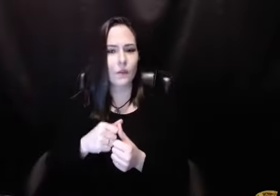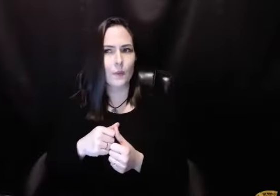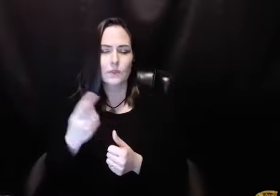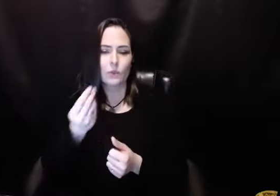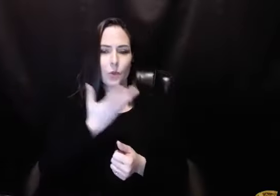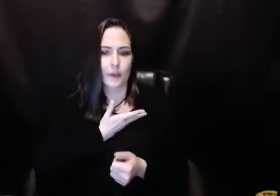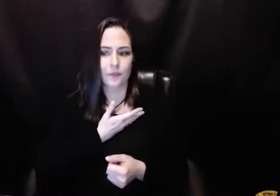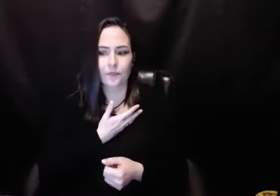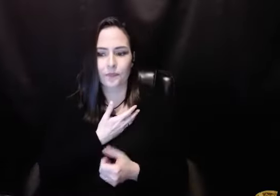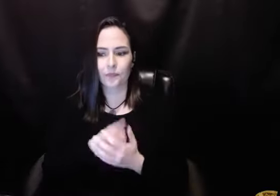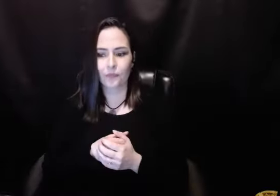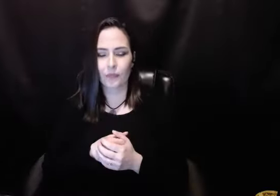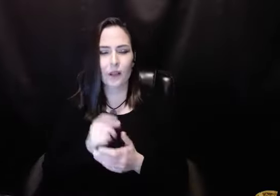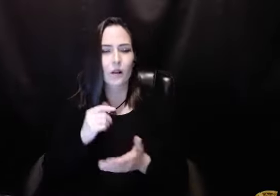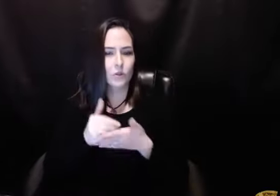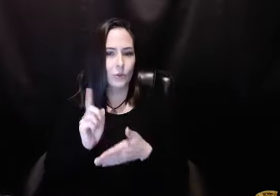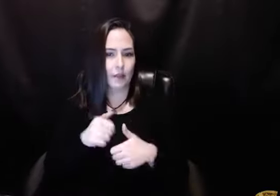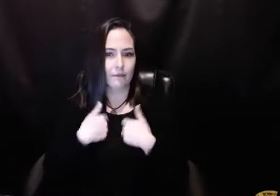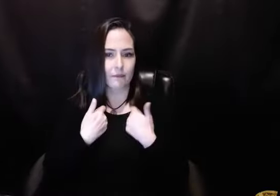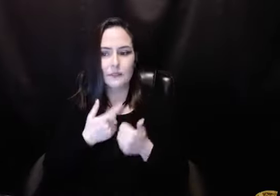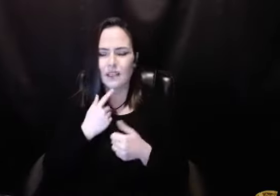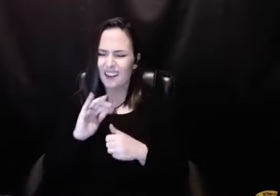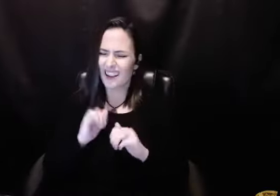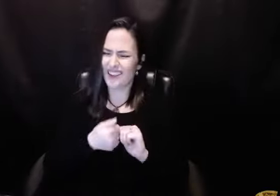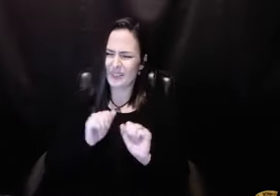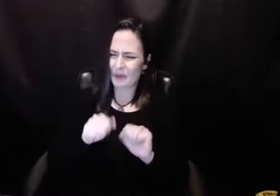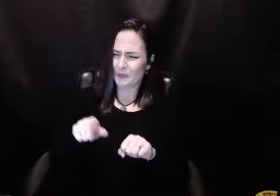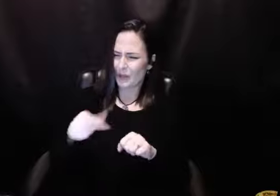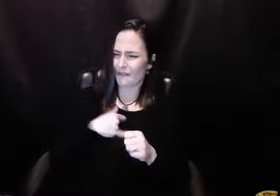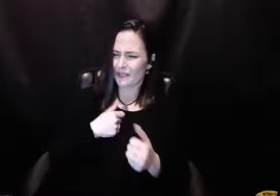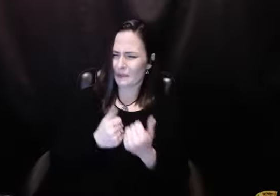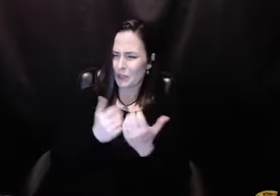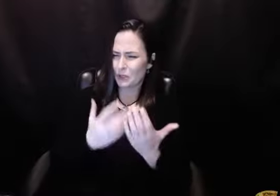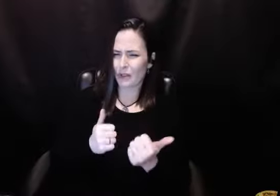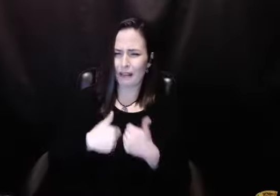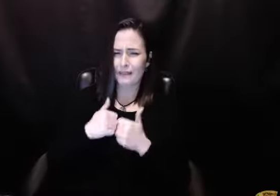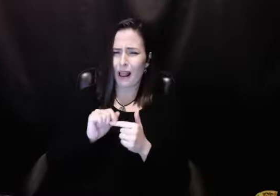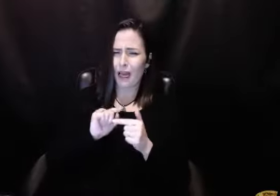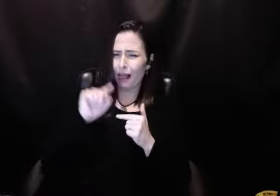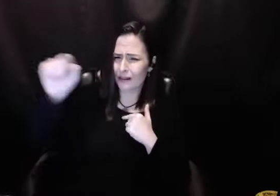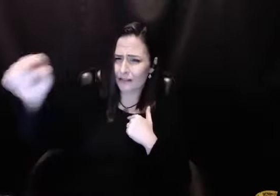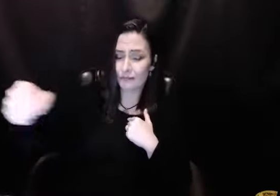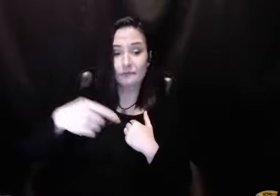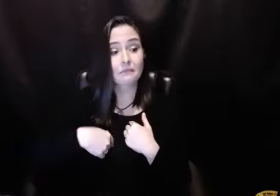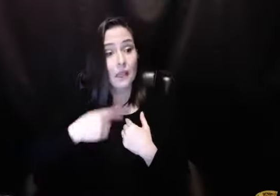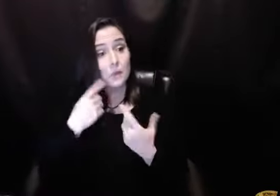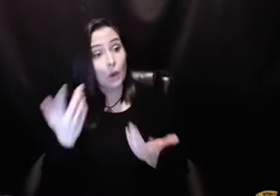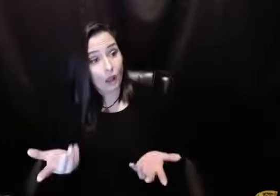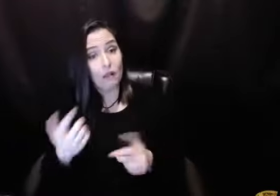distance thing, everybody says, well, I remember the very first time someone in where I live said, how can you have a sponsor who lives that